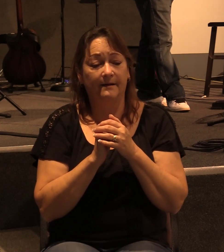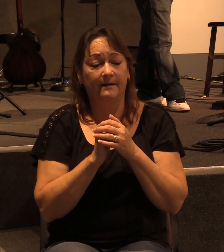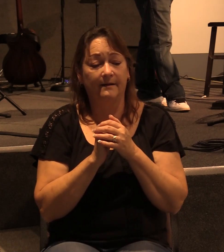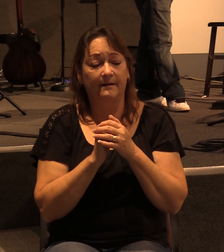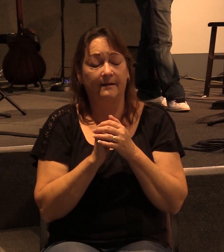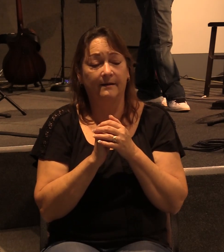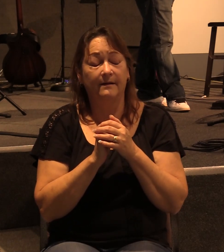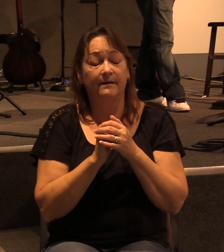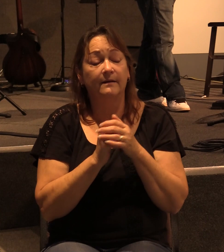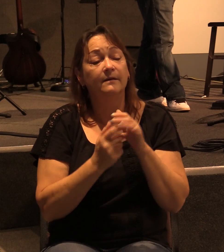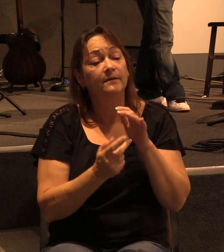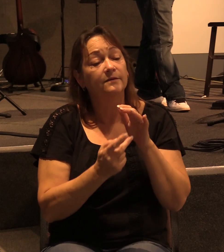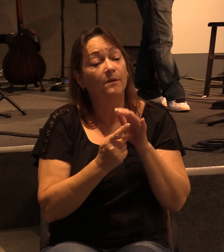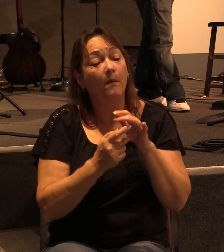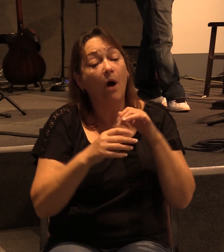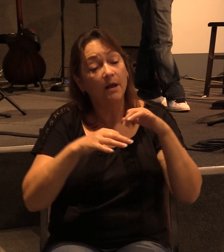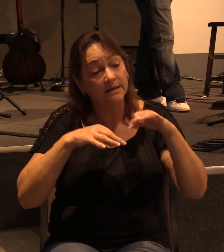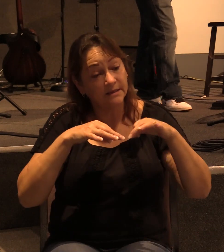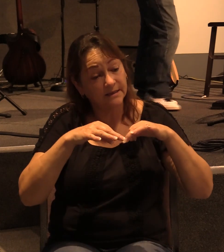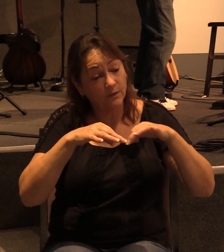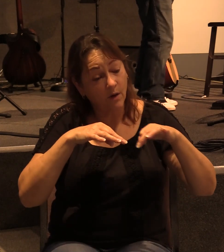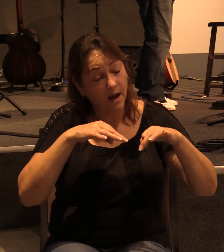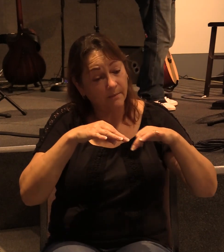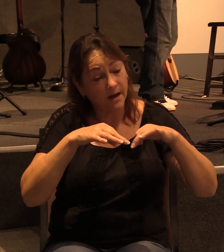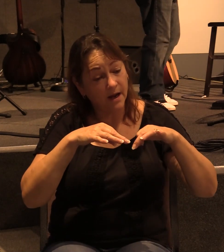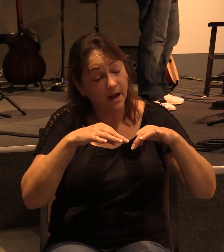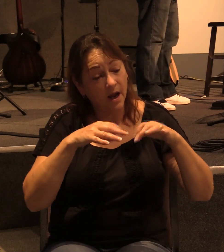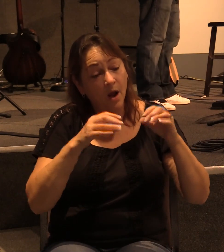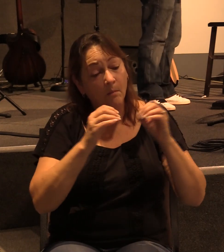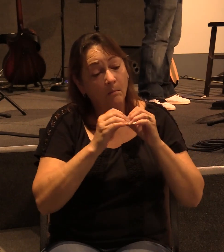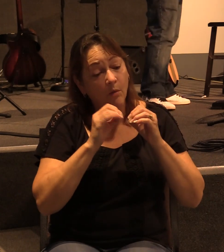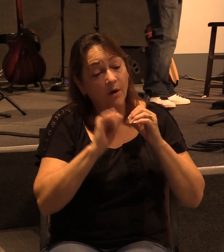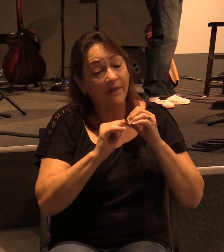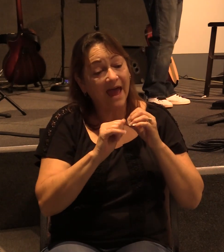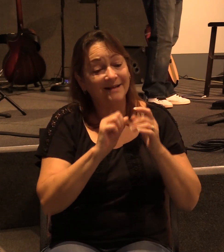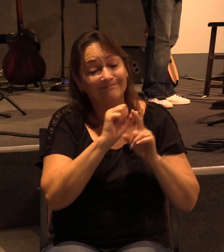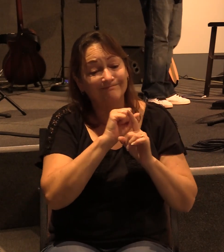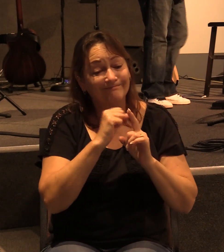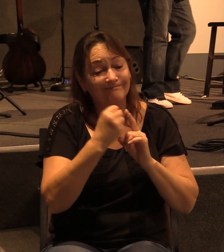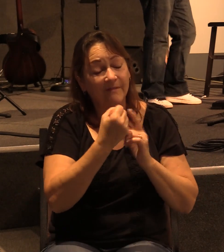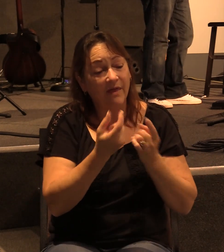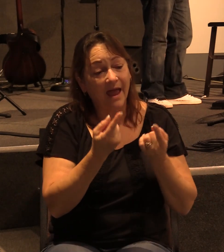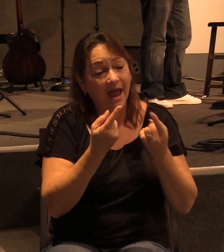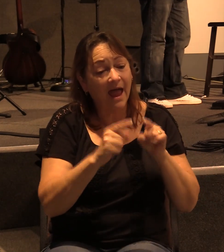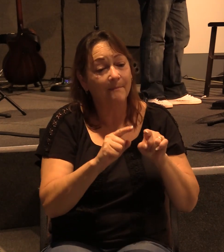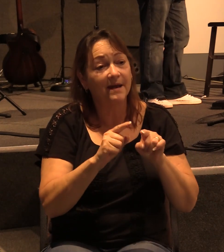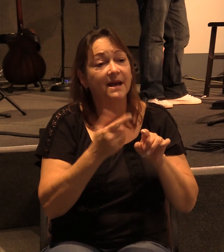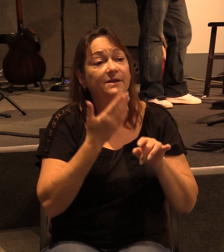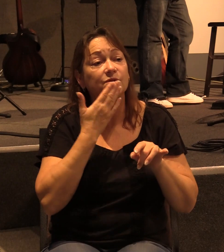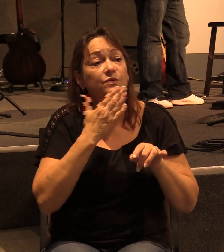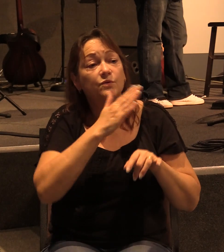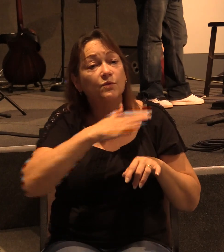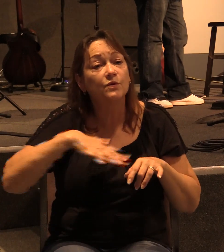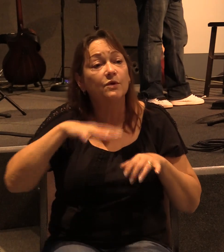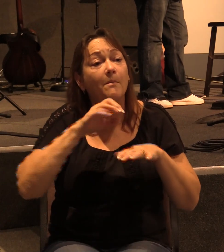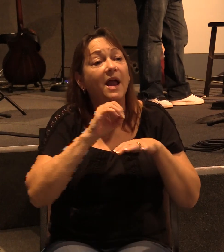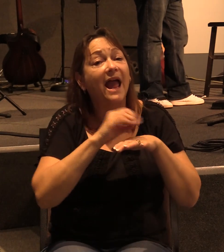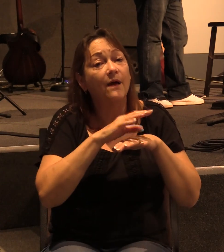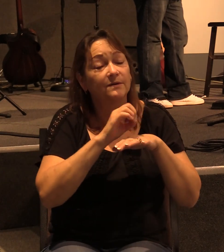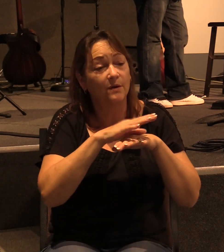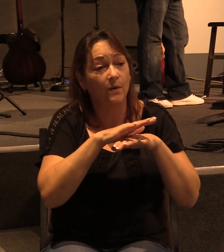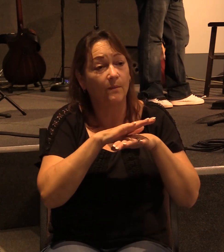And so Paul here is describing more of that scene that took place at the Jerusalem council